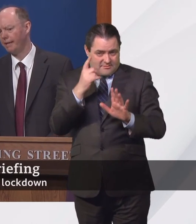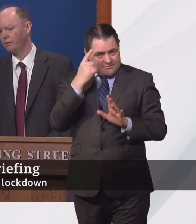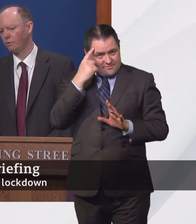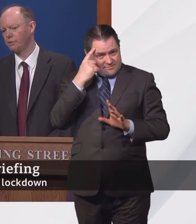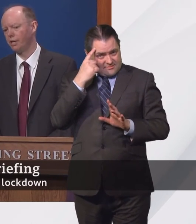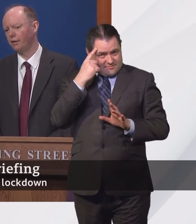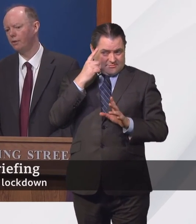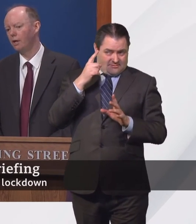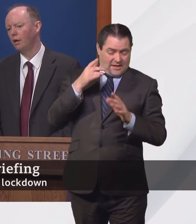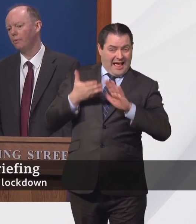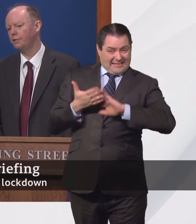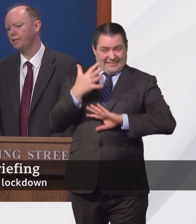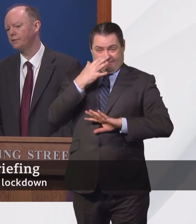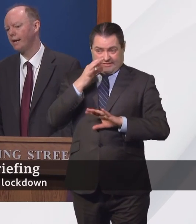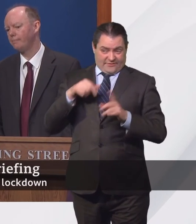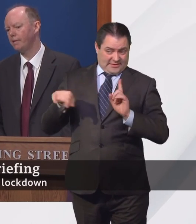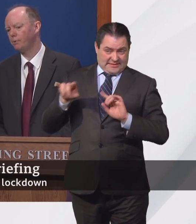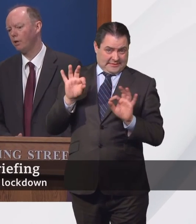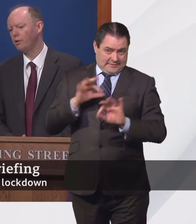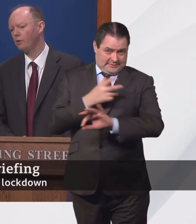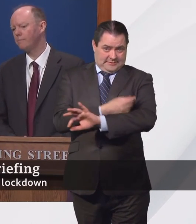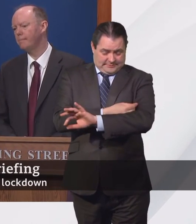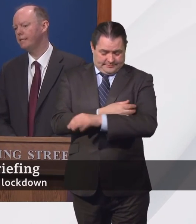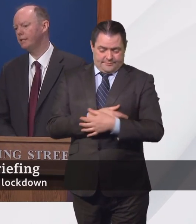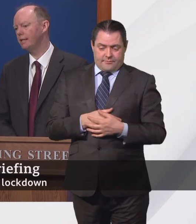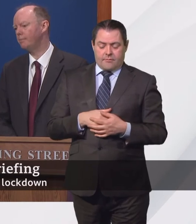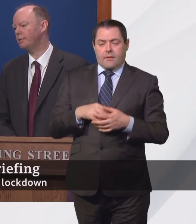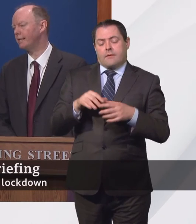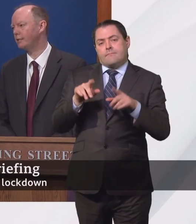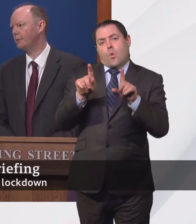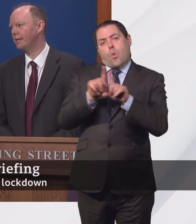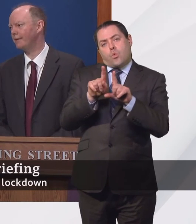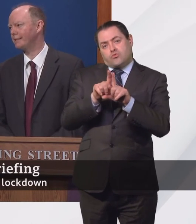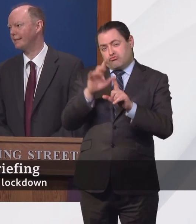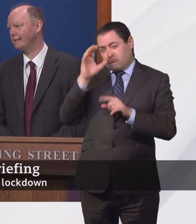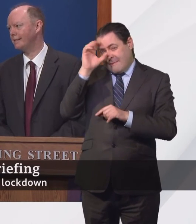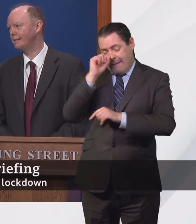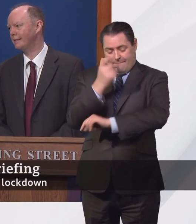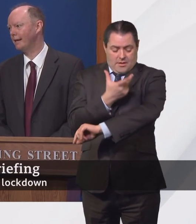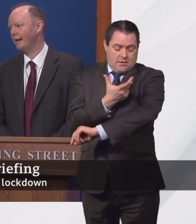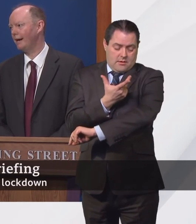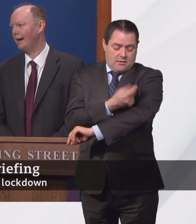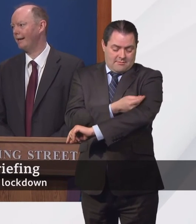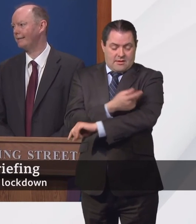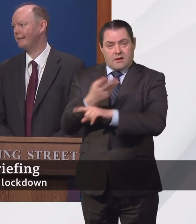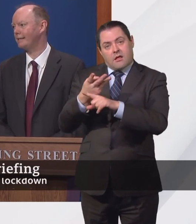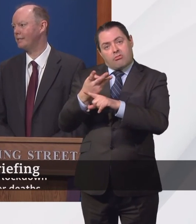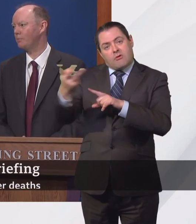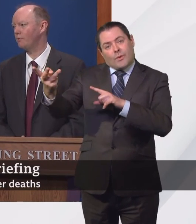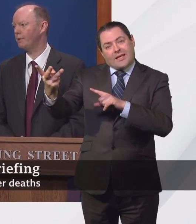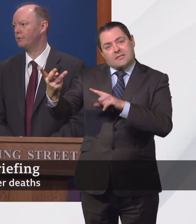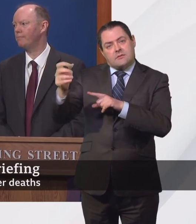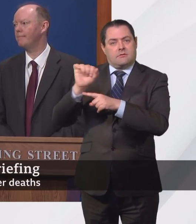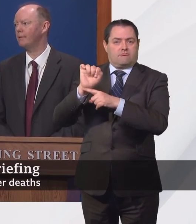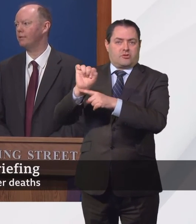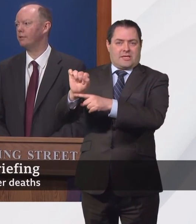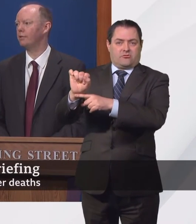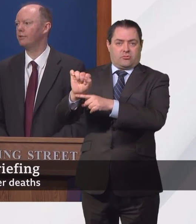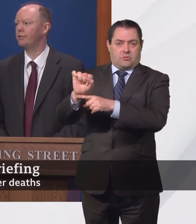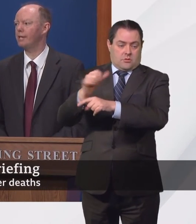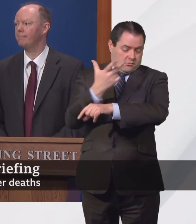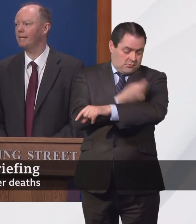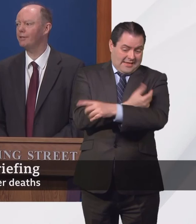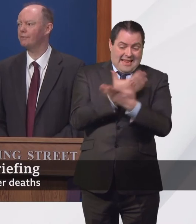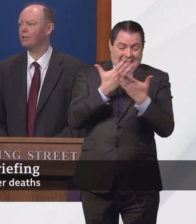Patrick made also, which is that people are not immediately protected when they're vaccinated. And I think it is important for people to remember